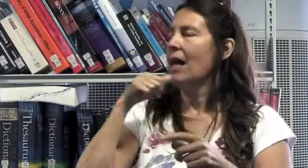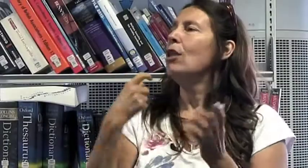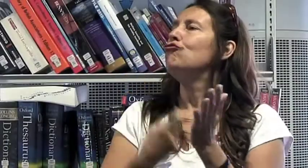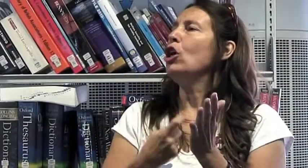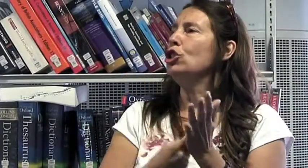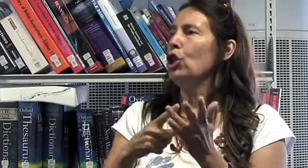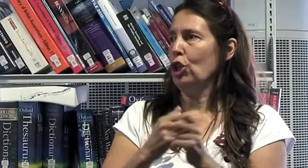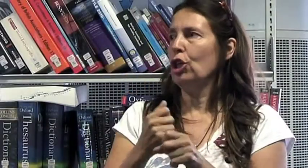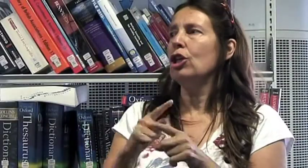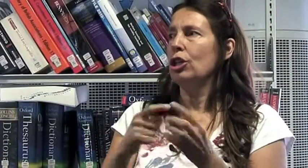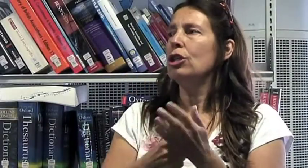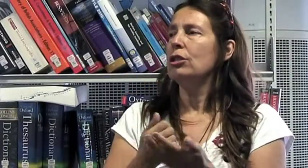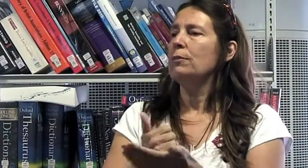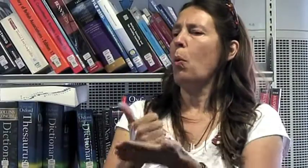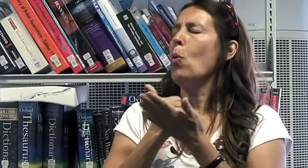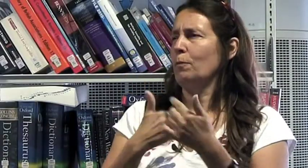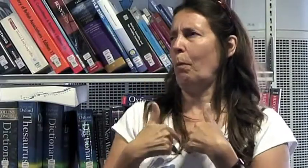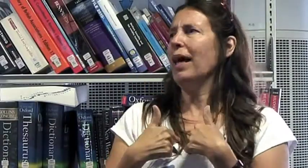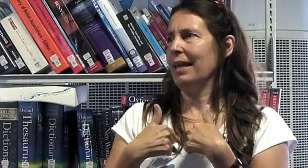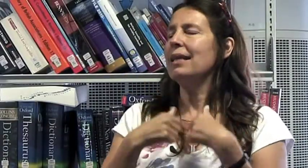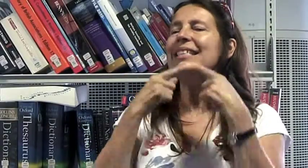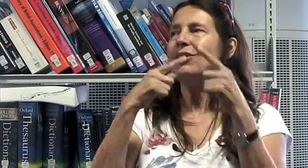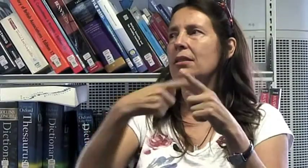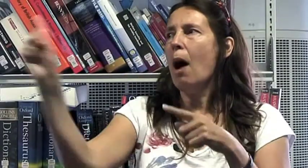feel very included, Roger supports me really well.